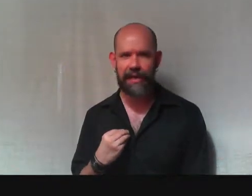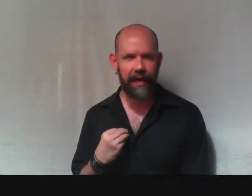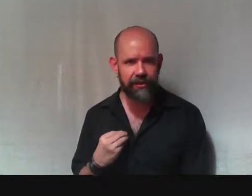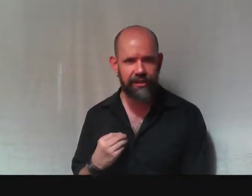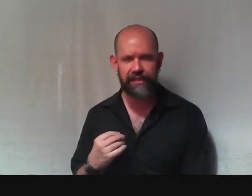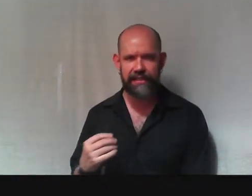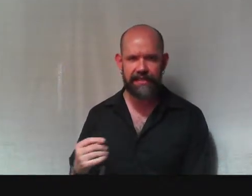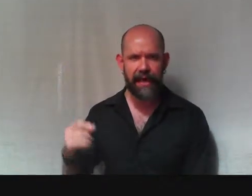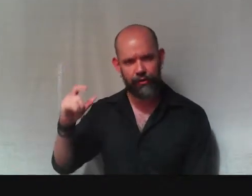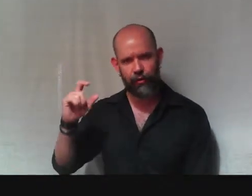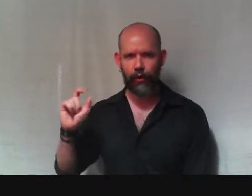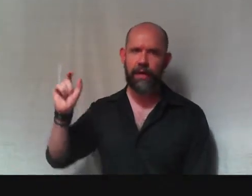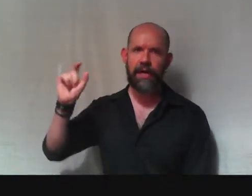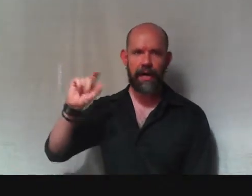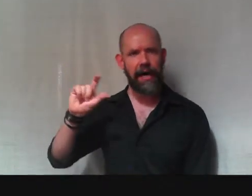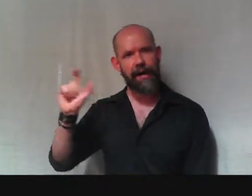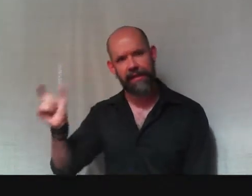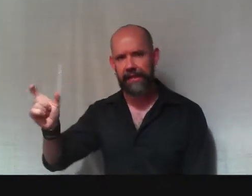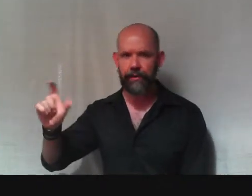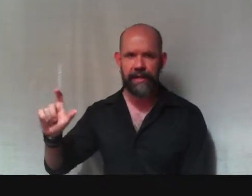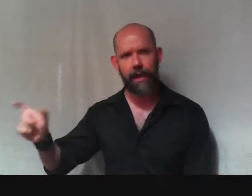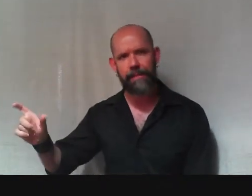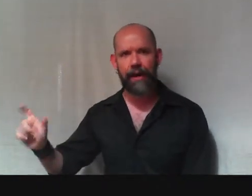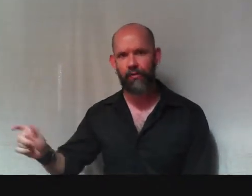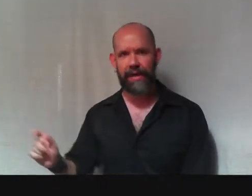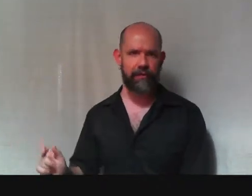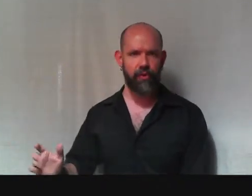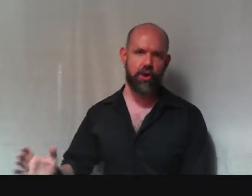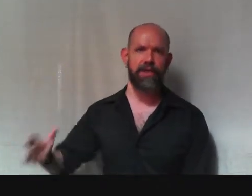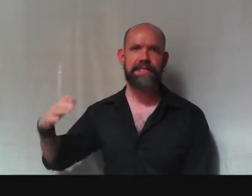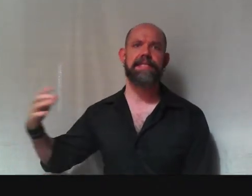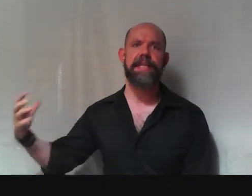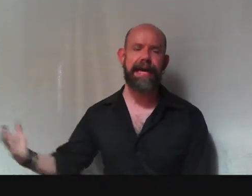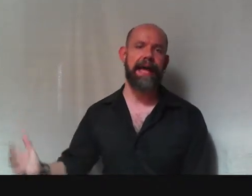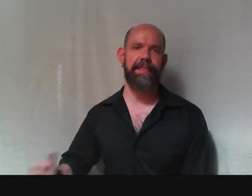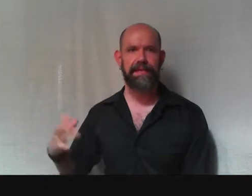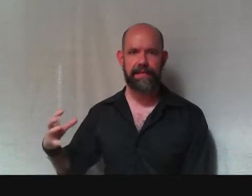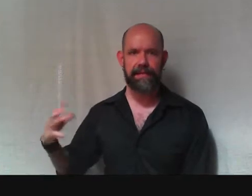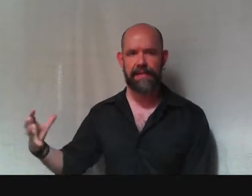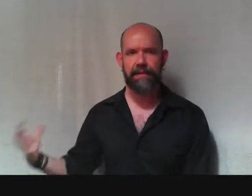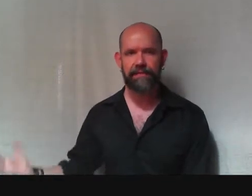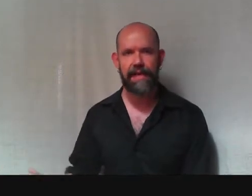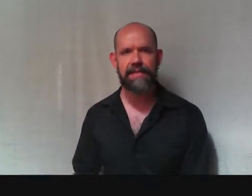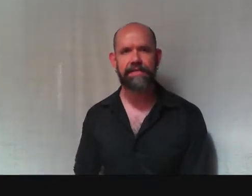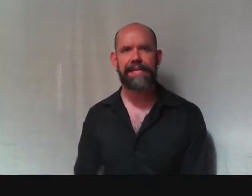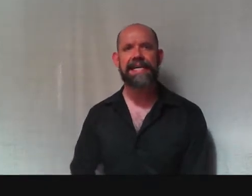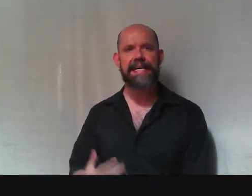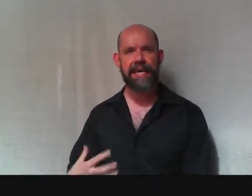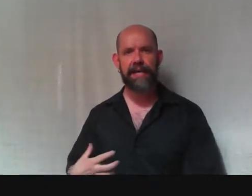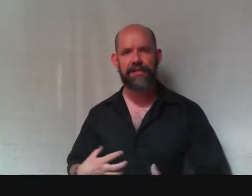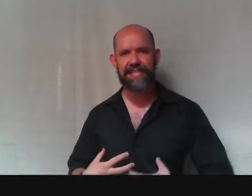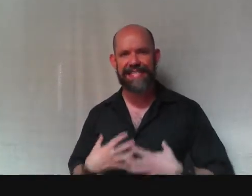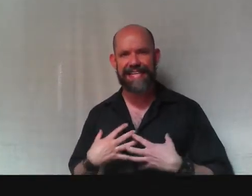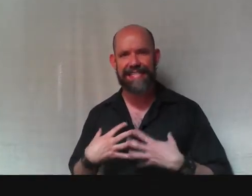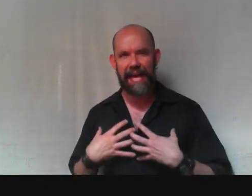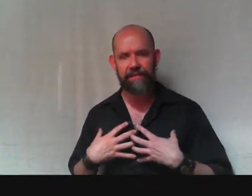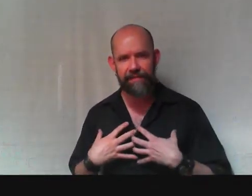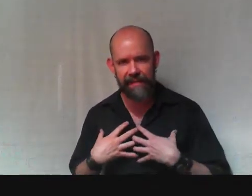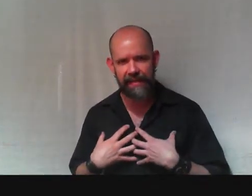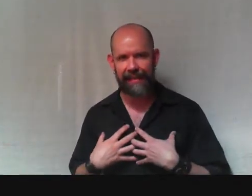conscience is not your theory about right and wrong. This is not ethics. This is not philosophy. Conscience is that feeling,